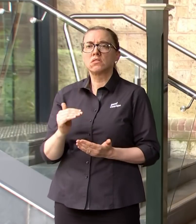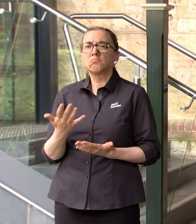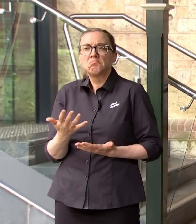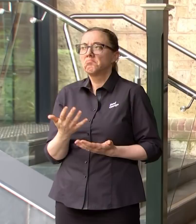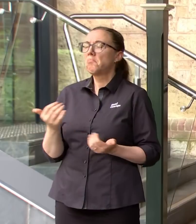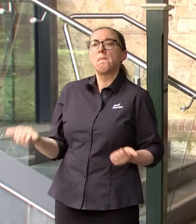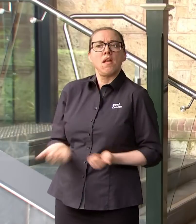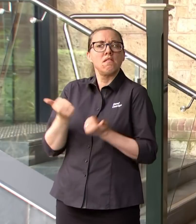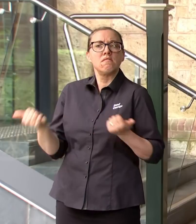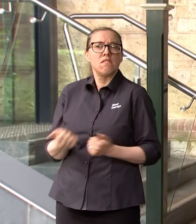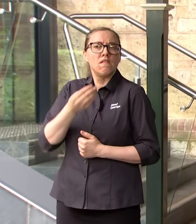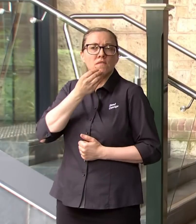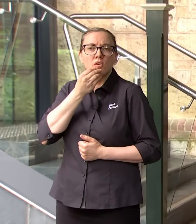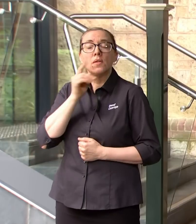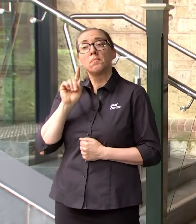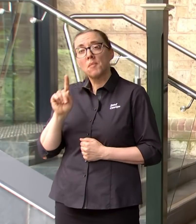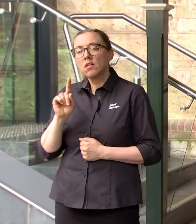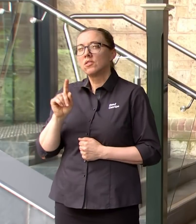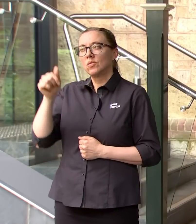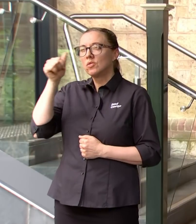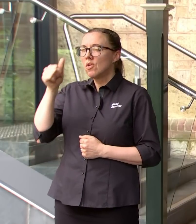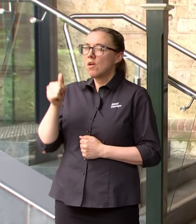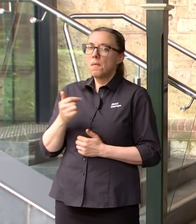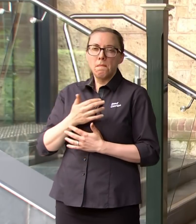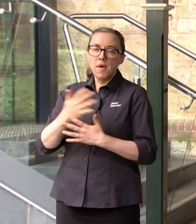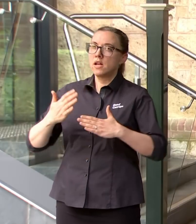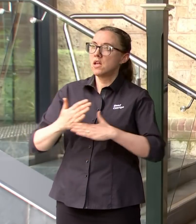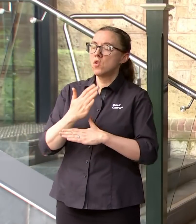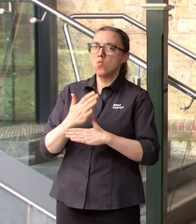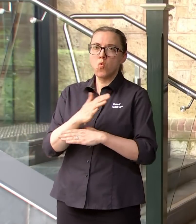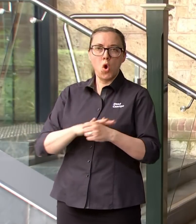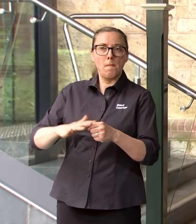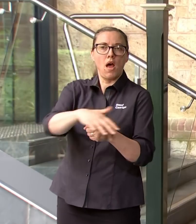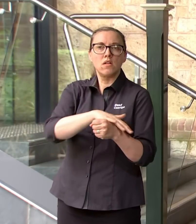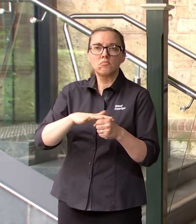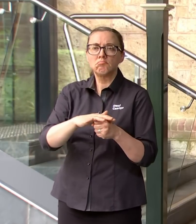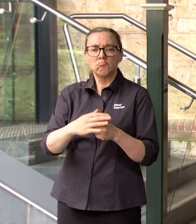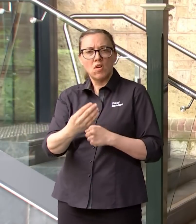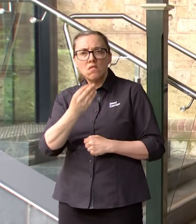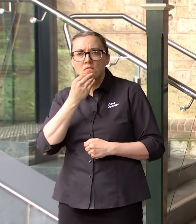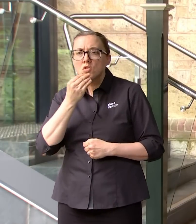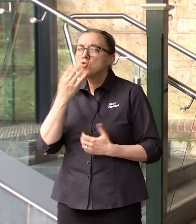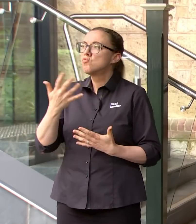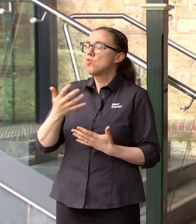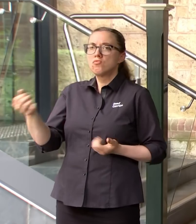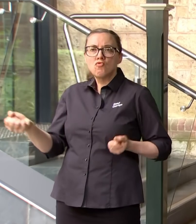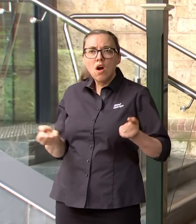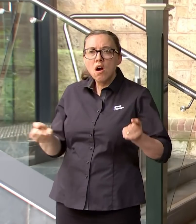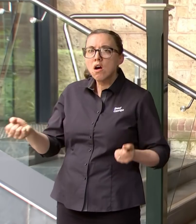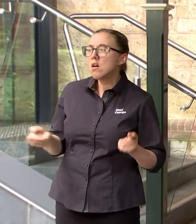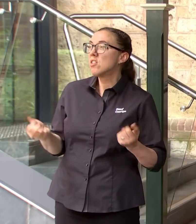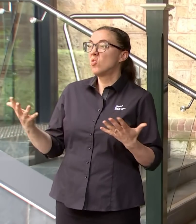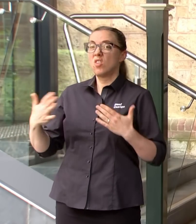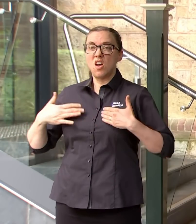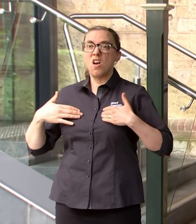Obviously we are mindful that a lot of workforces across the country whether they be in food distribution, our transport sector or our